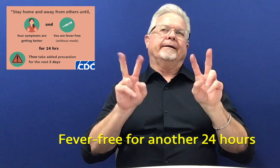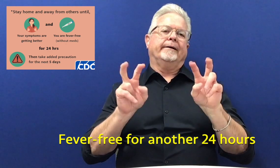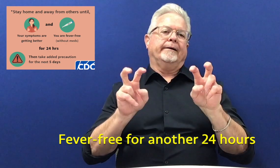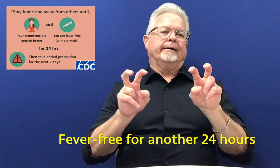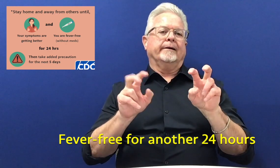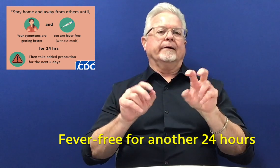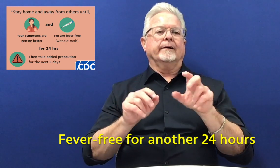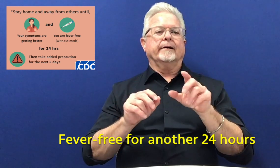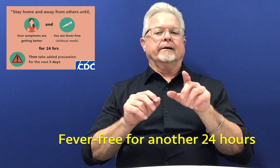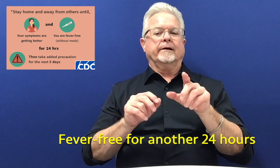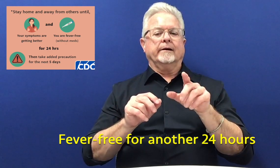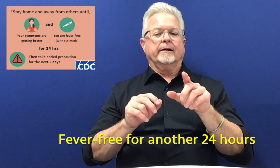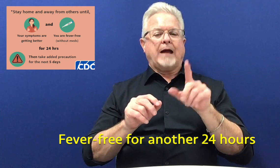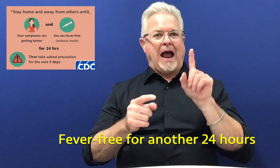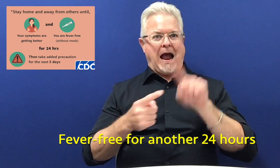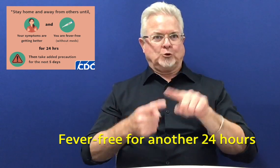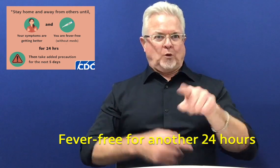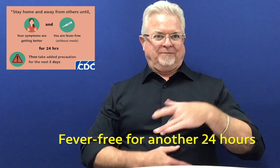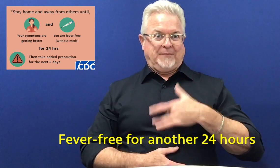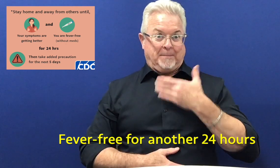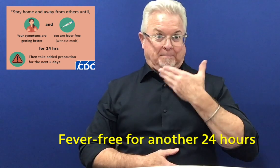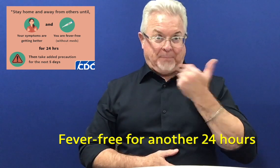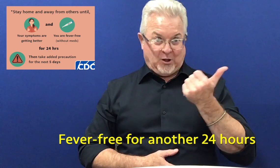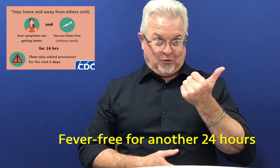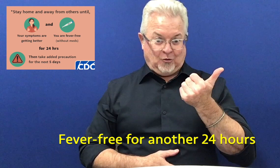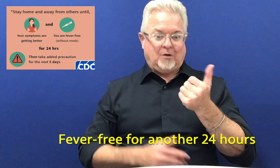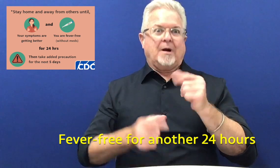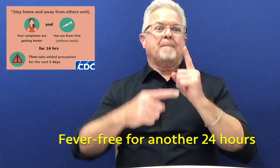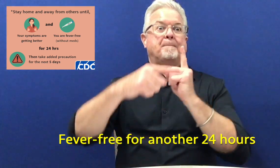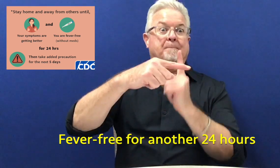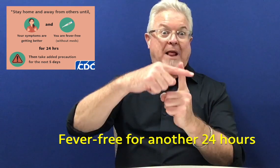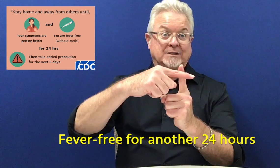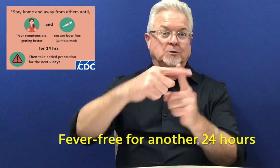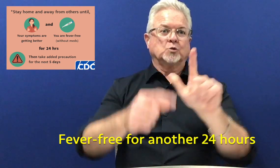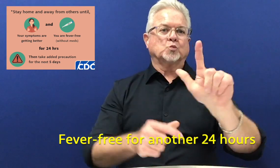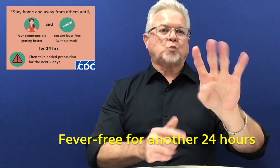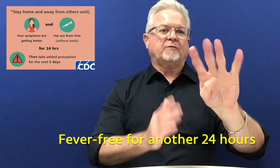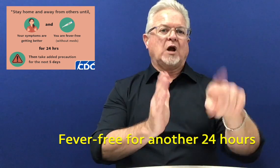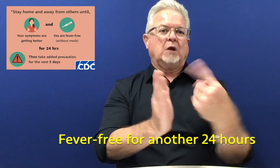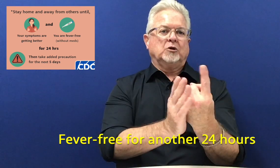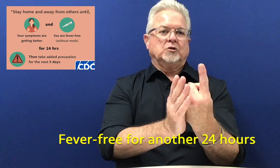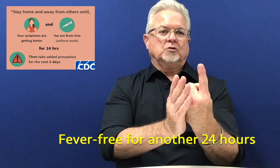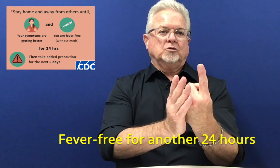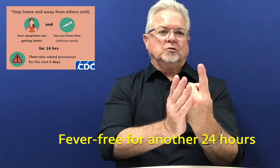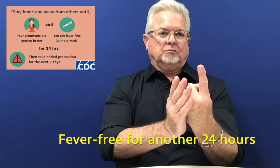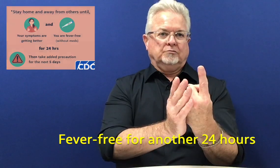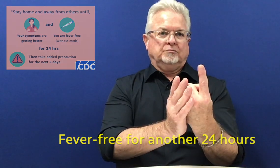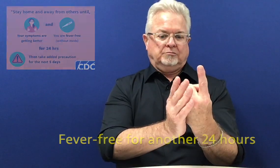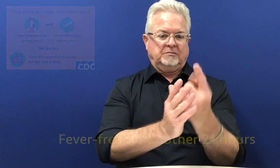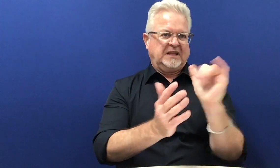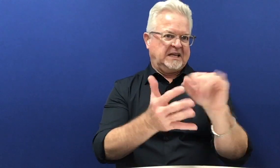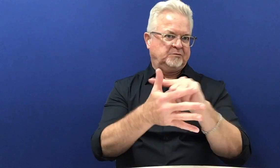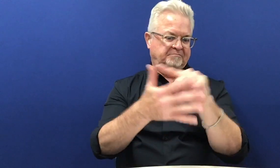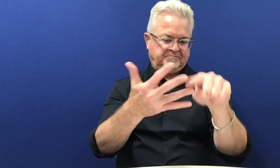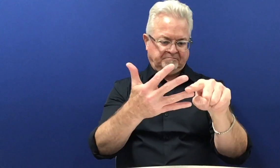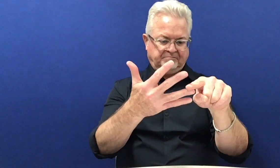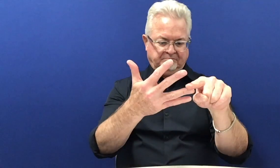now they're saying, once you feel better and you've been home for 24 hours,